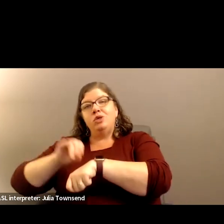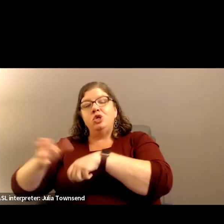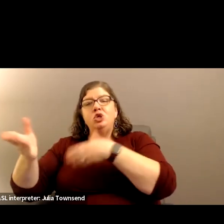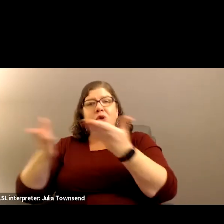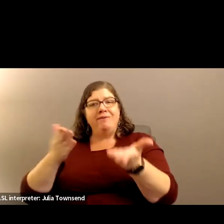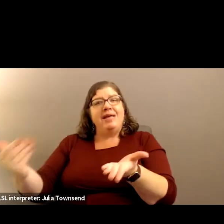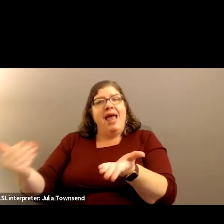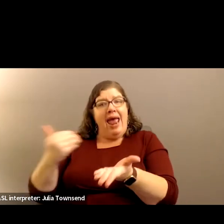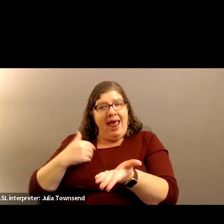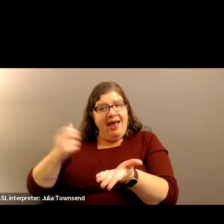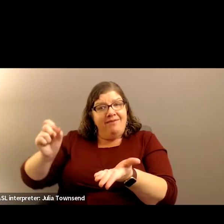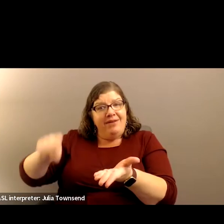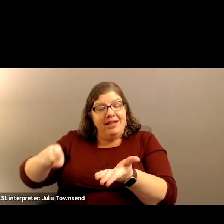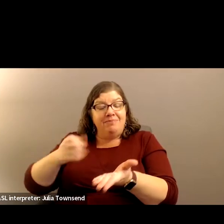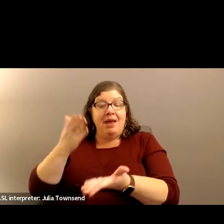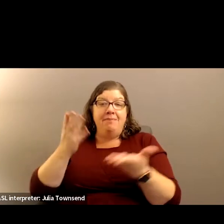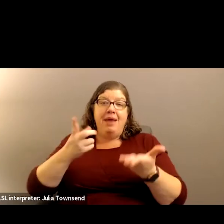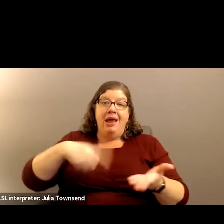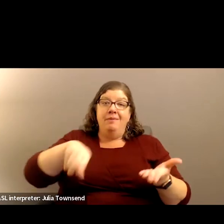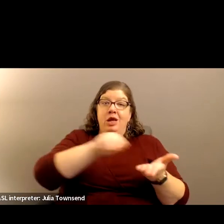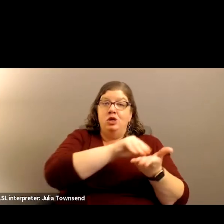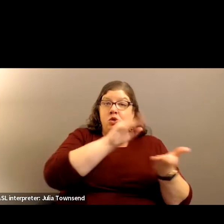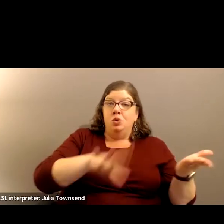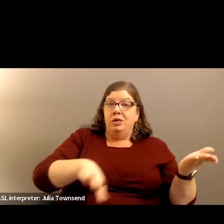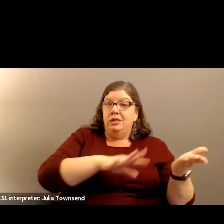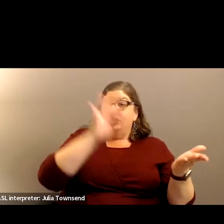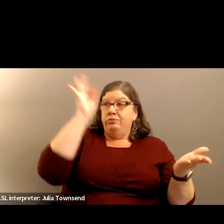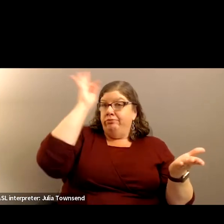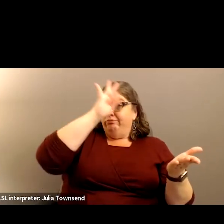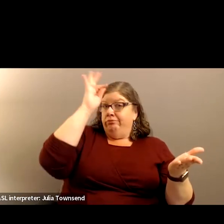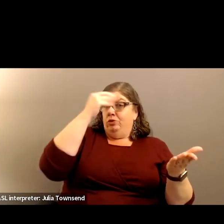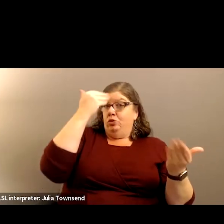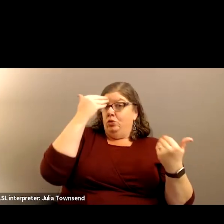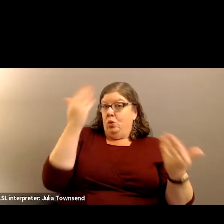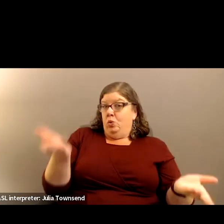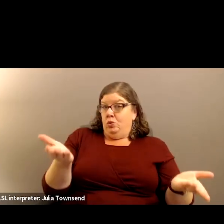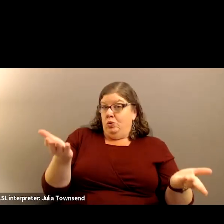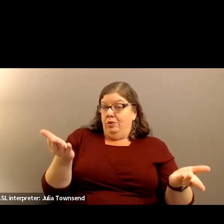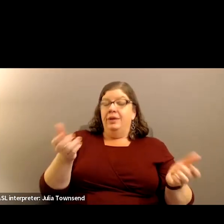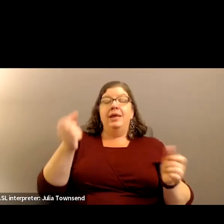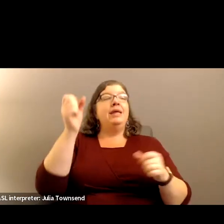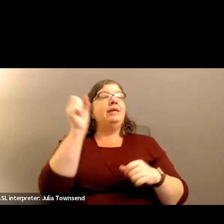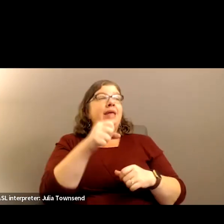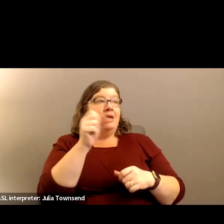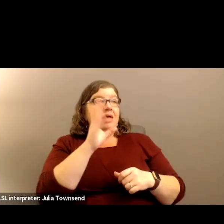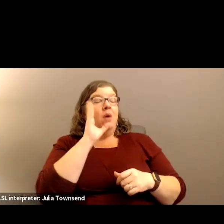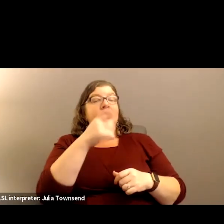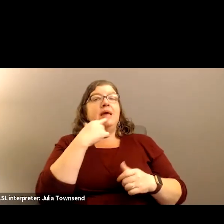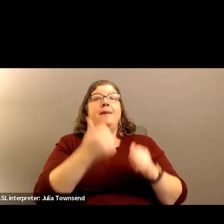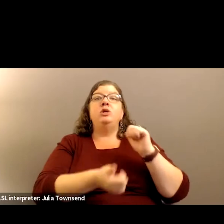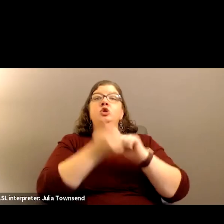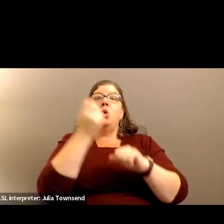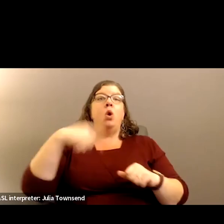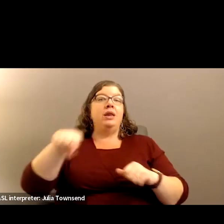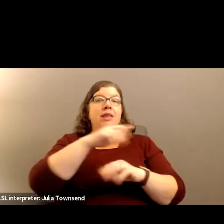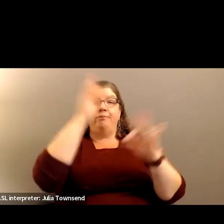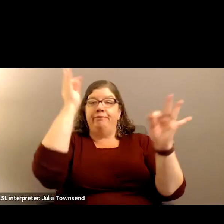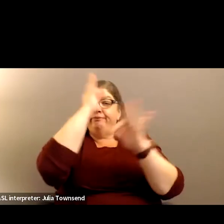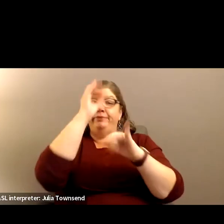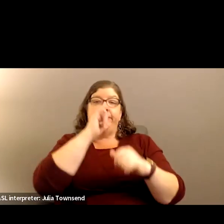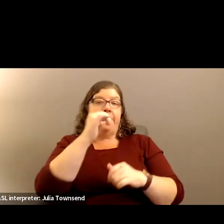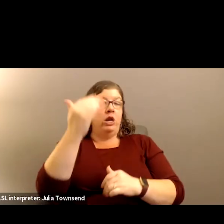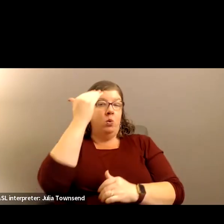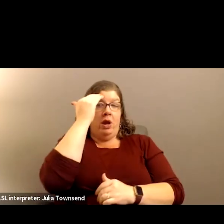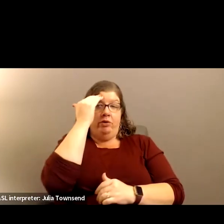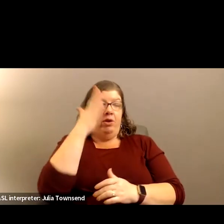But I don't know if the students are aware that that is available to them. Yeah, I would say a vast majority are not from